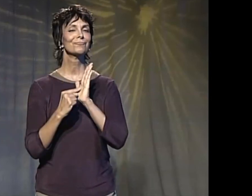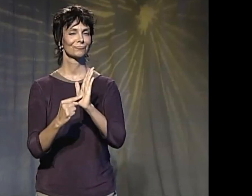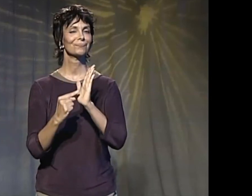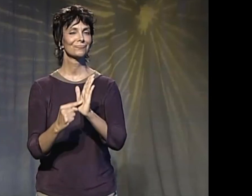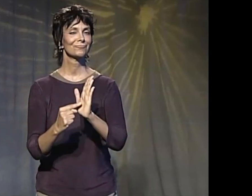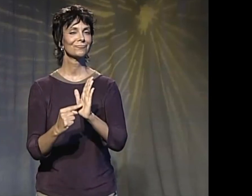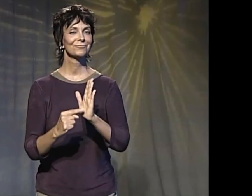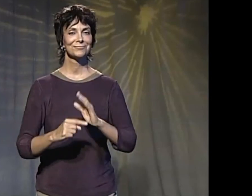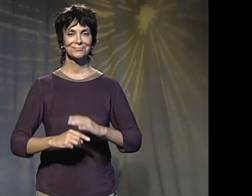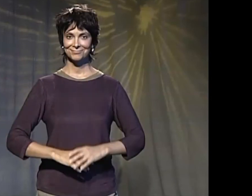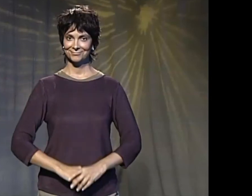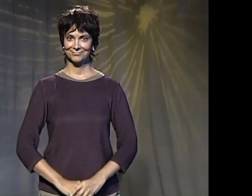So watch some more examples.